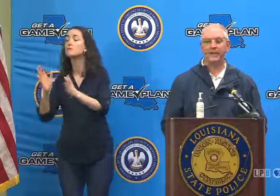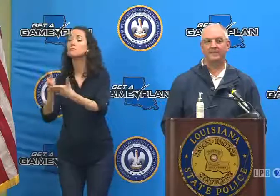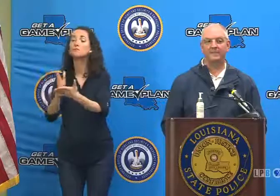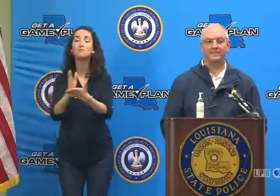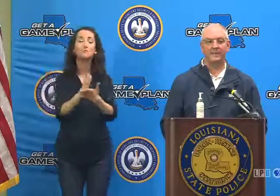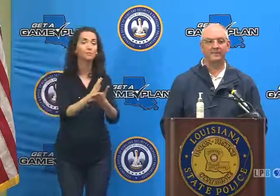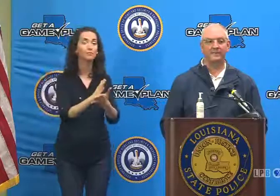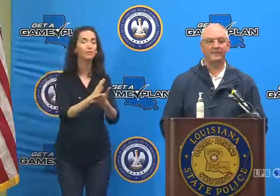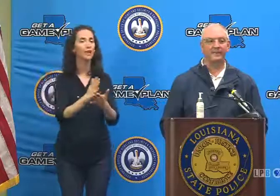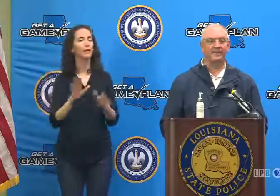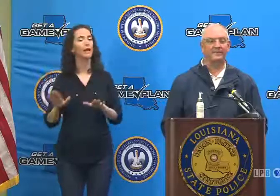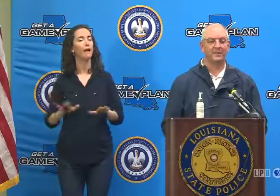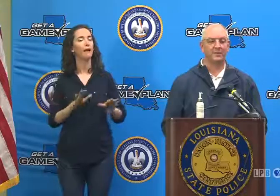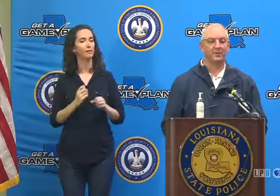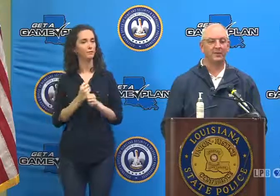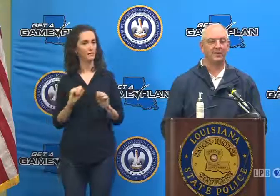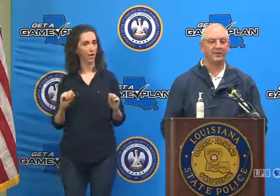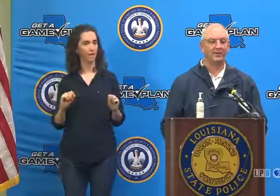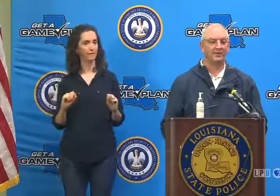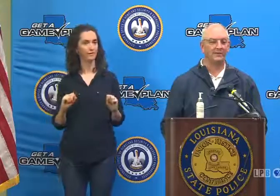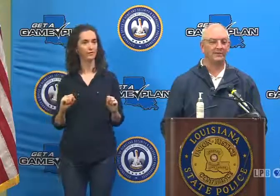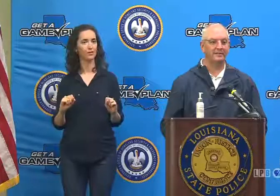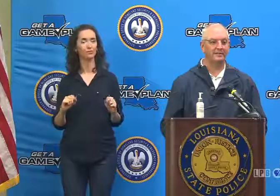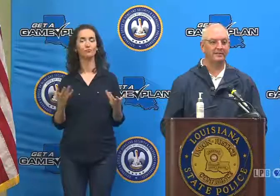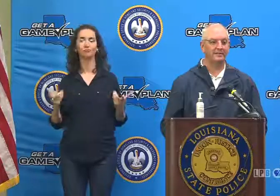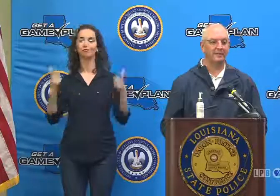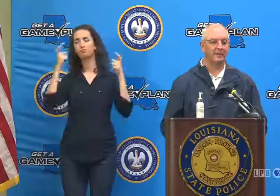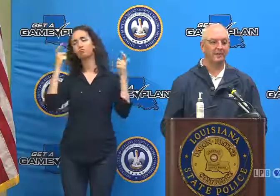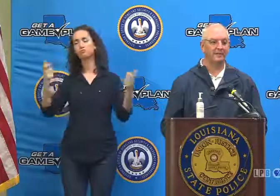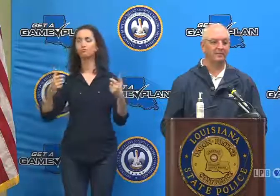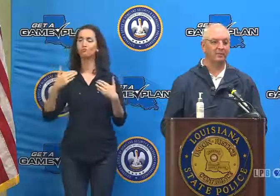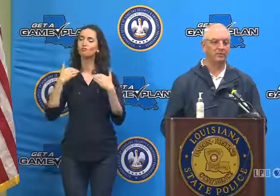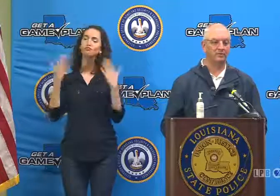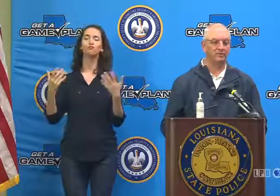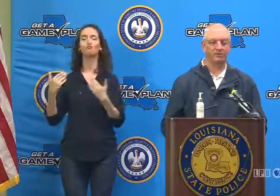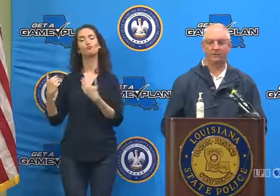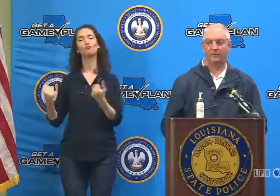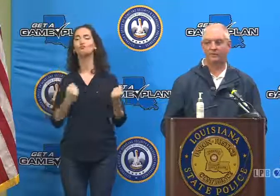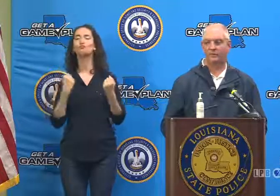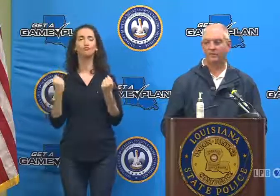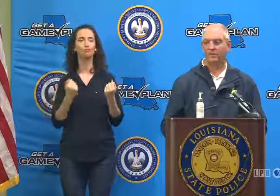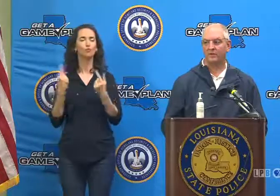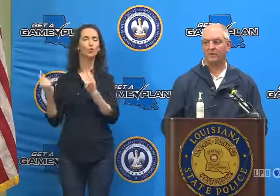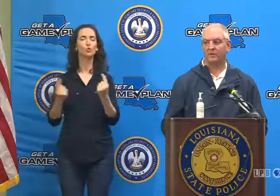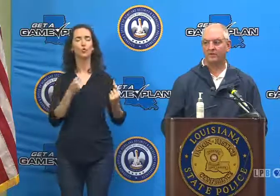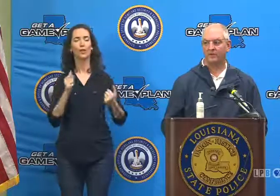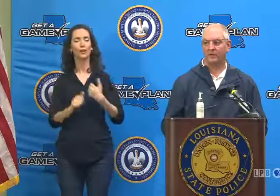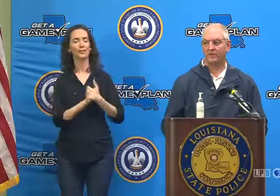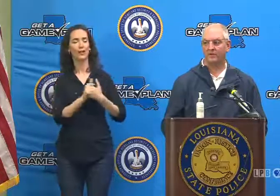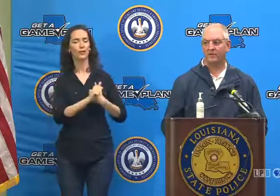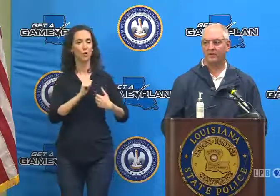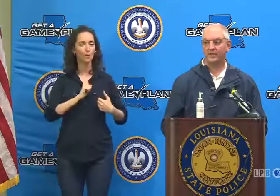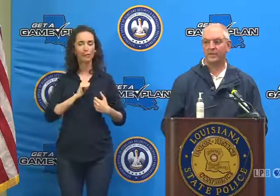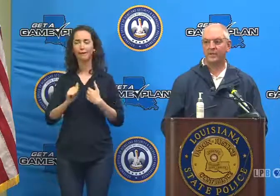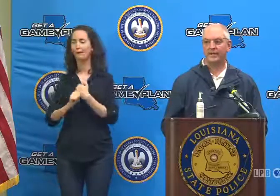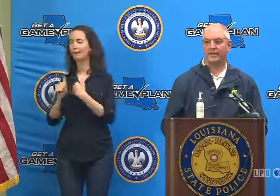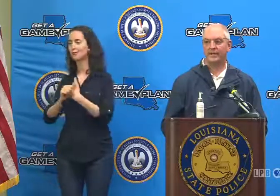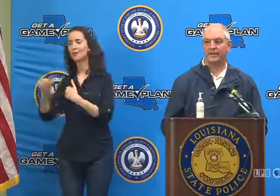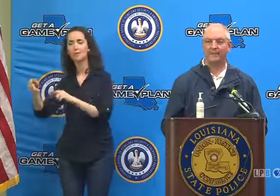then and then let's be safe. Let's not do anything that causes an unreasonable risk of harm to ourselves and to others.